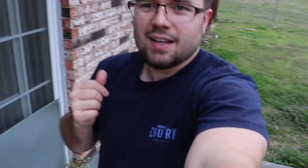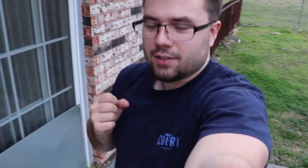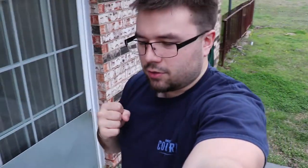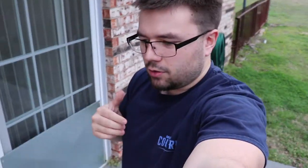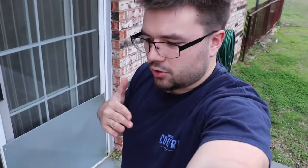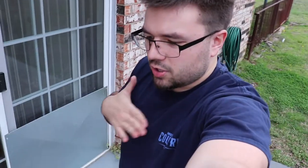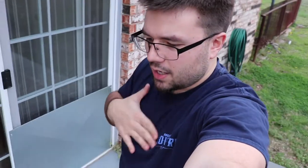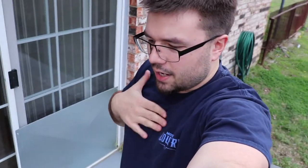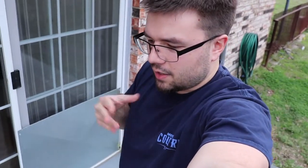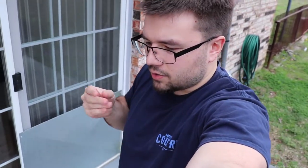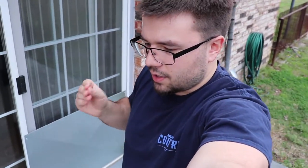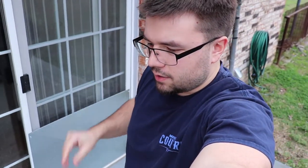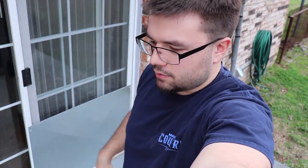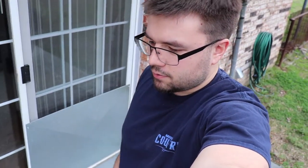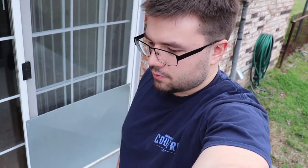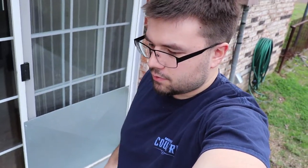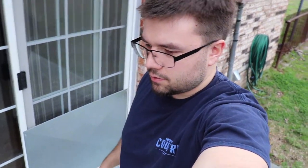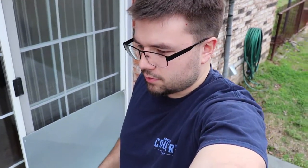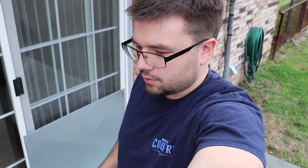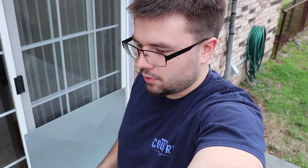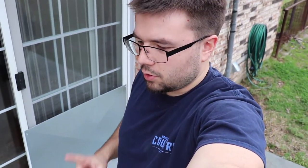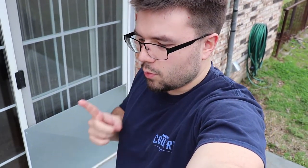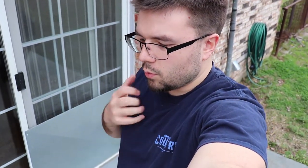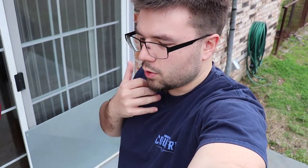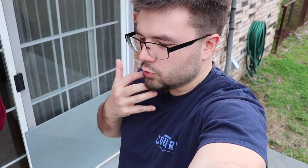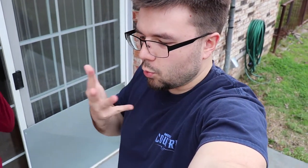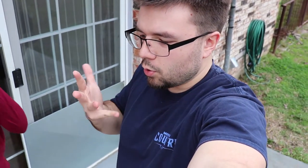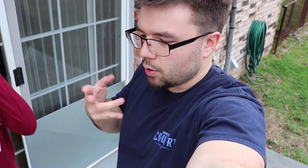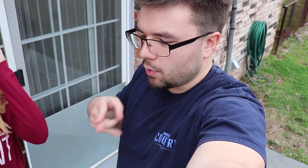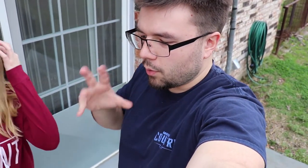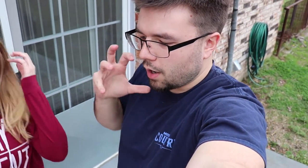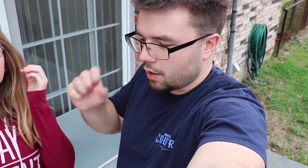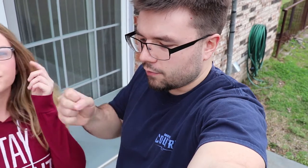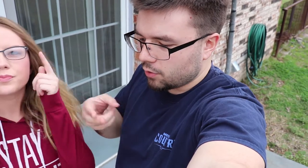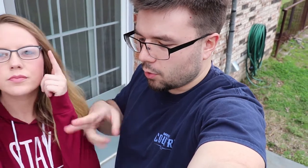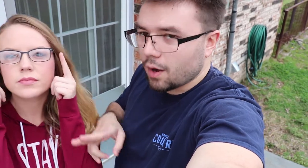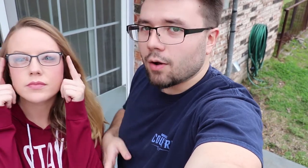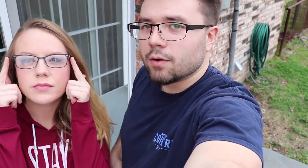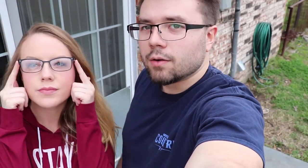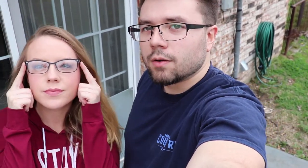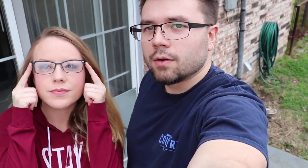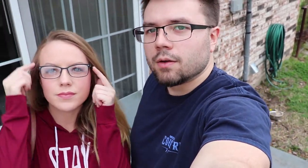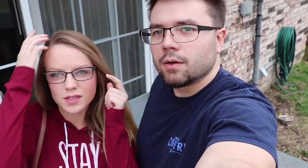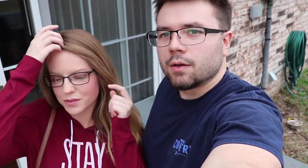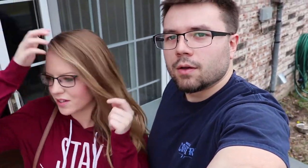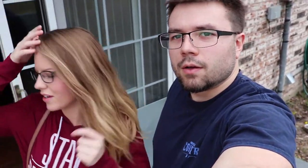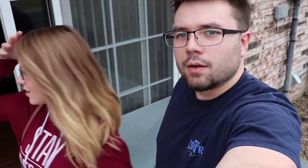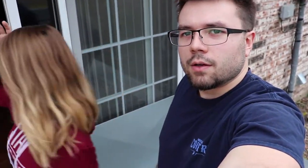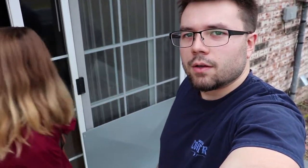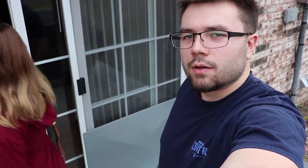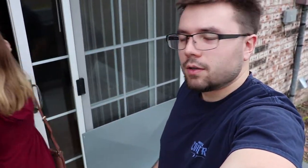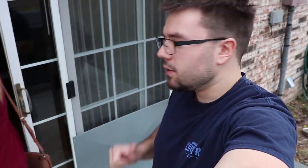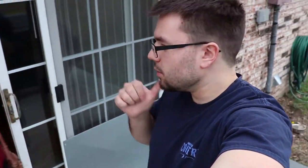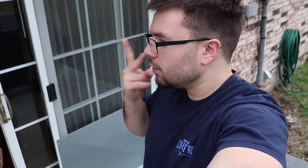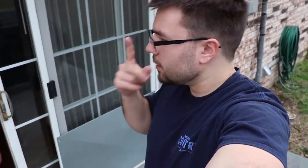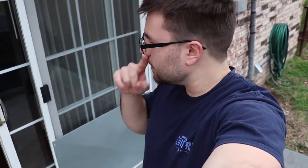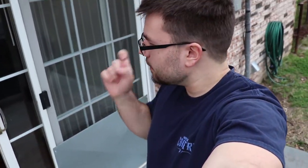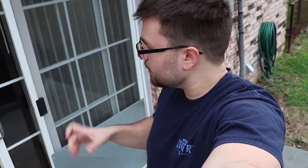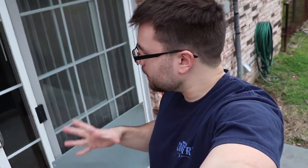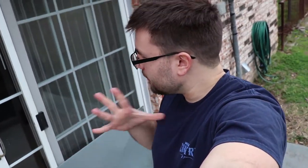It's a little chilly outside And go in where it's warm while we're gone for a little while You don't look ugly, look